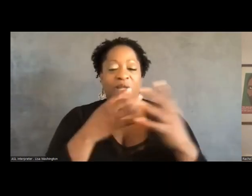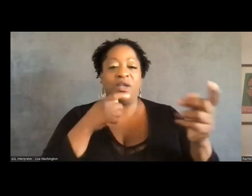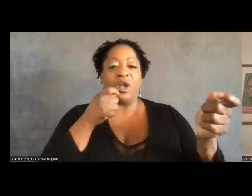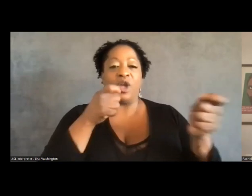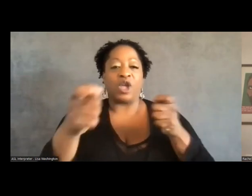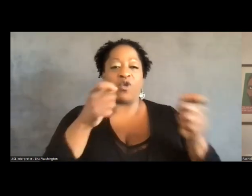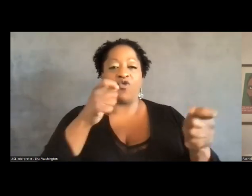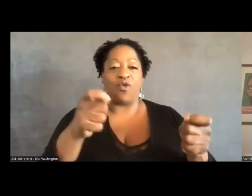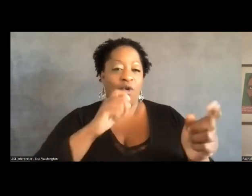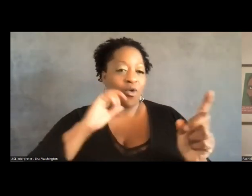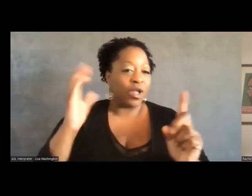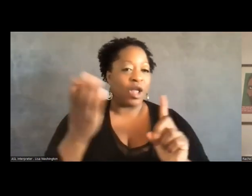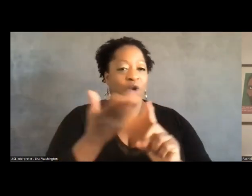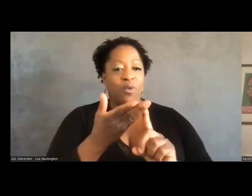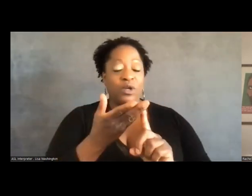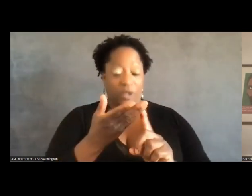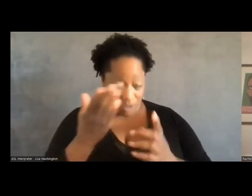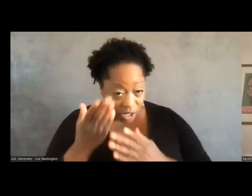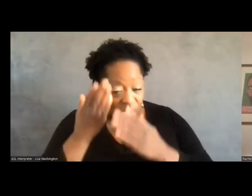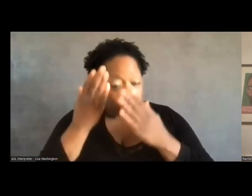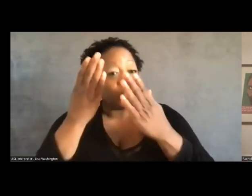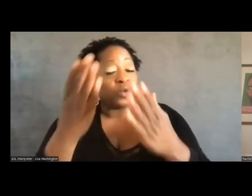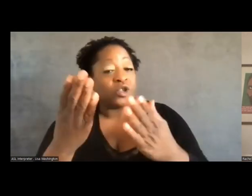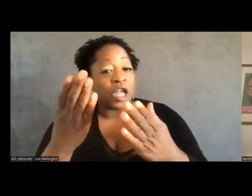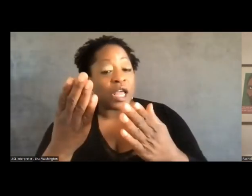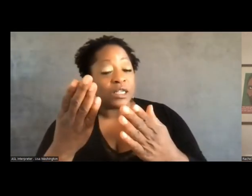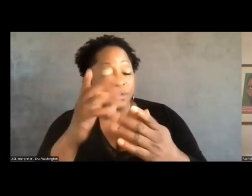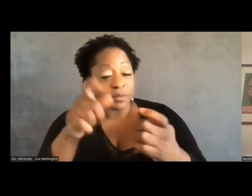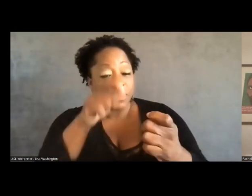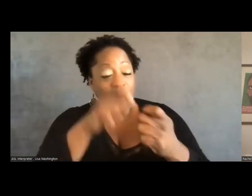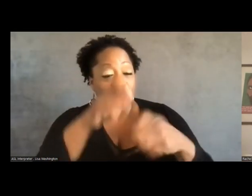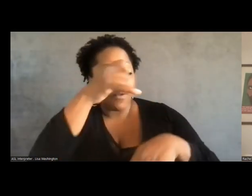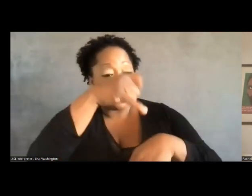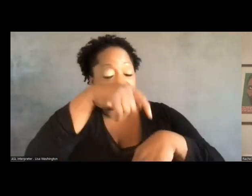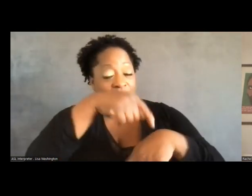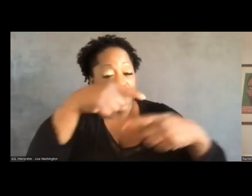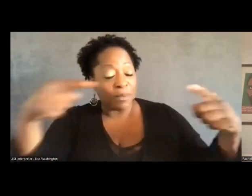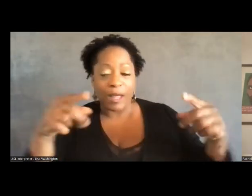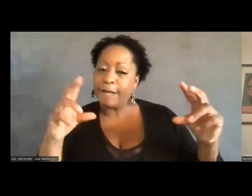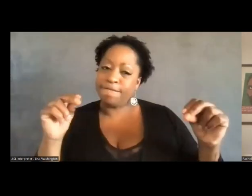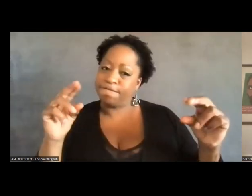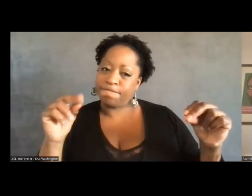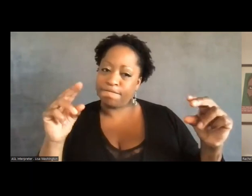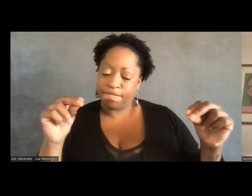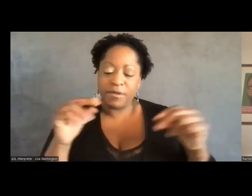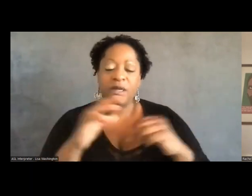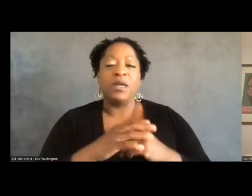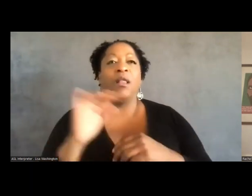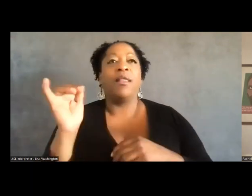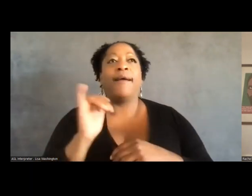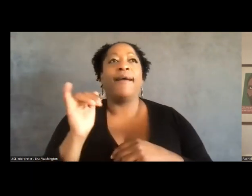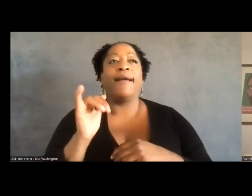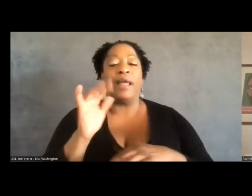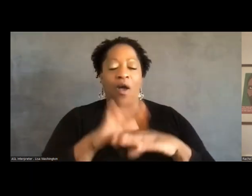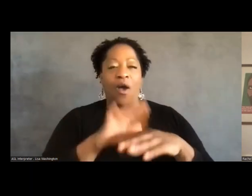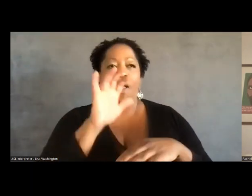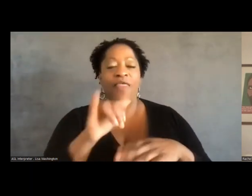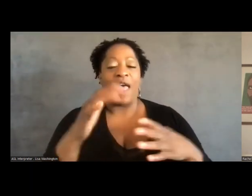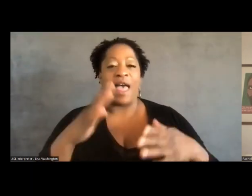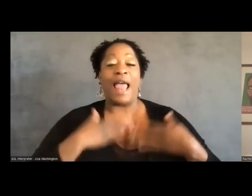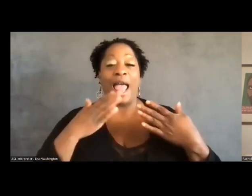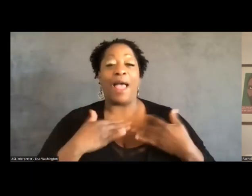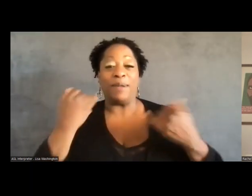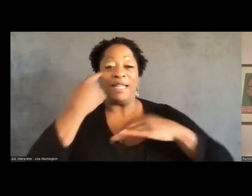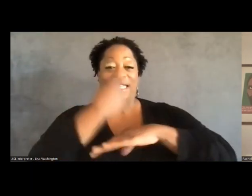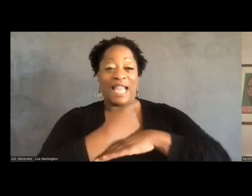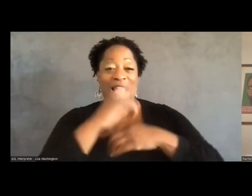to suggest that there's a specific timeline on that, right? So that like on that happy day,